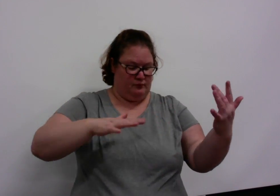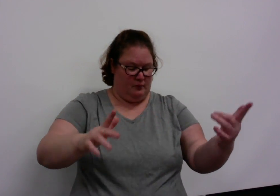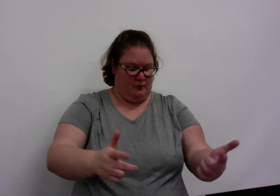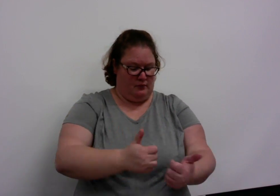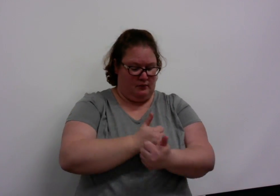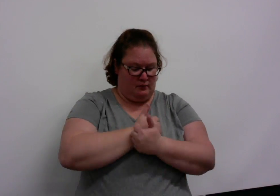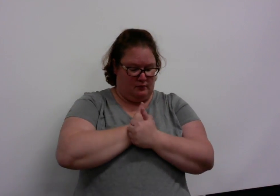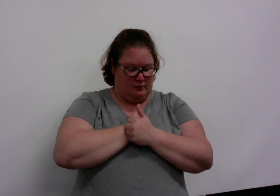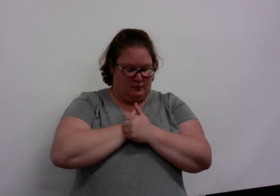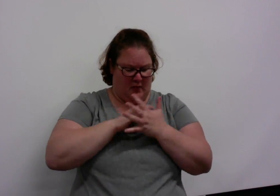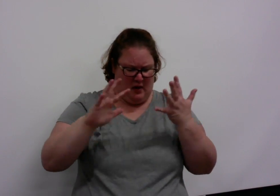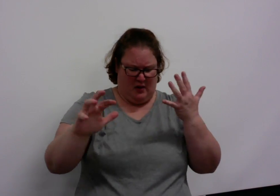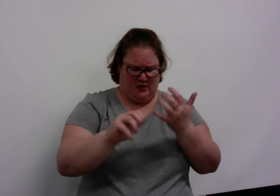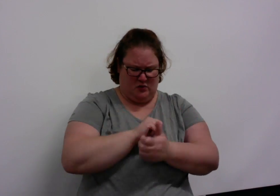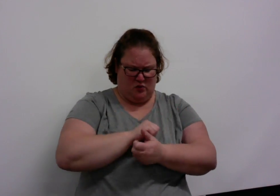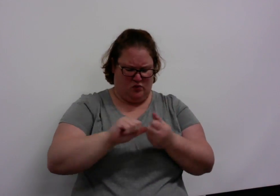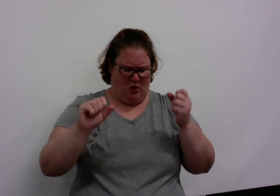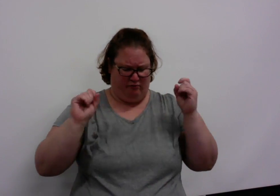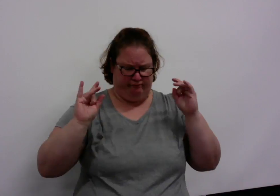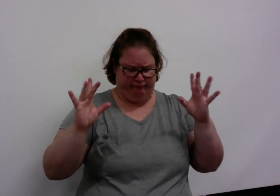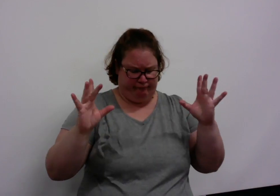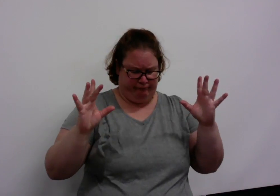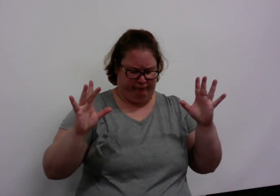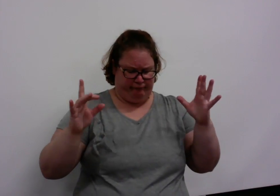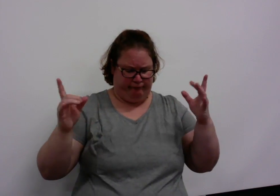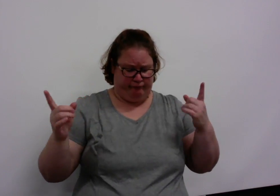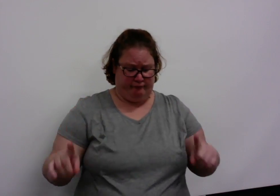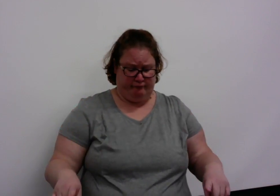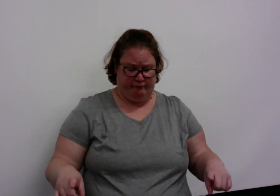disasters in the air.